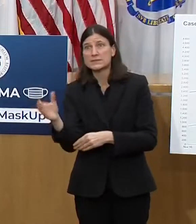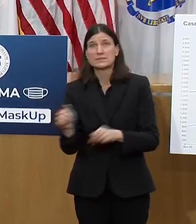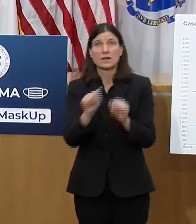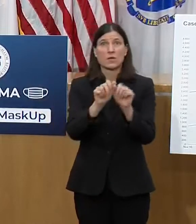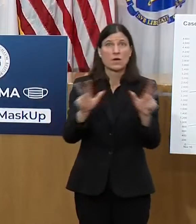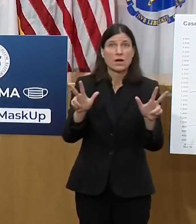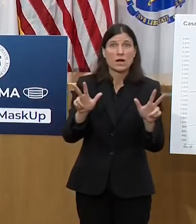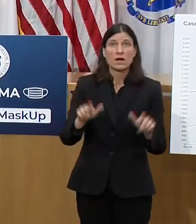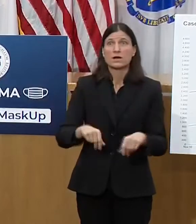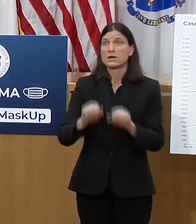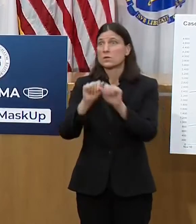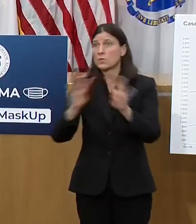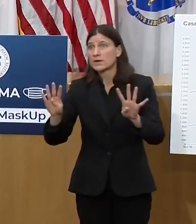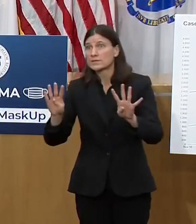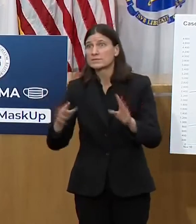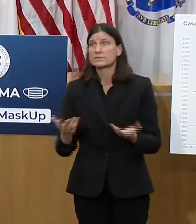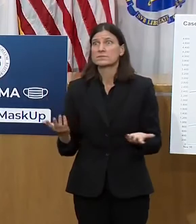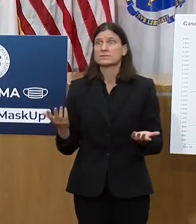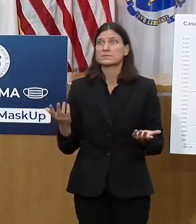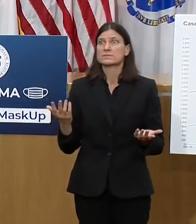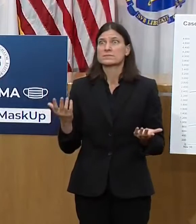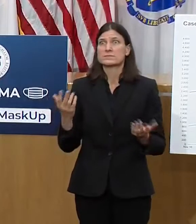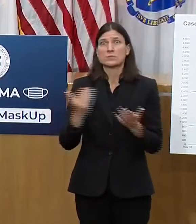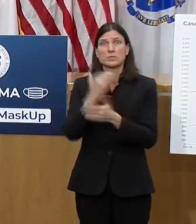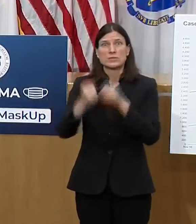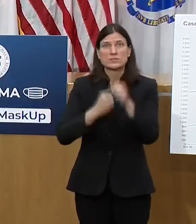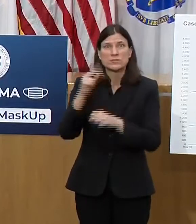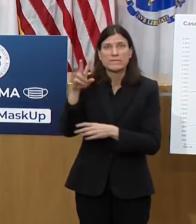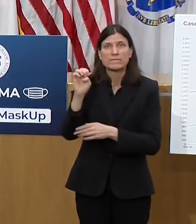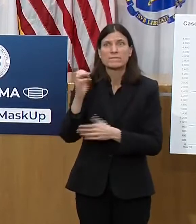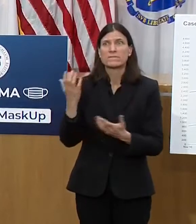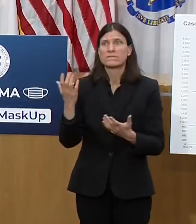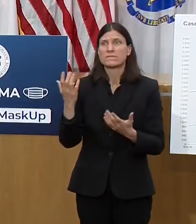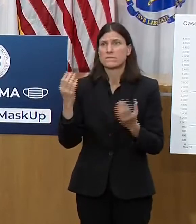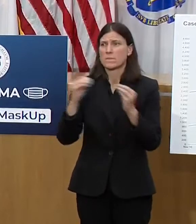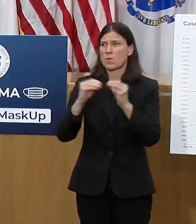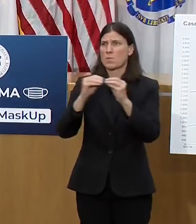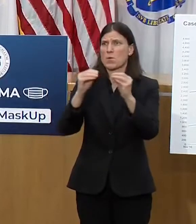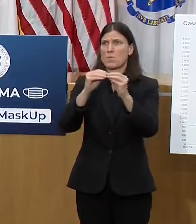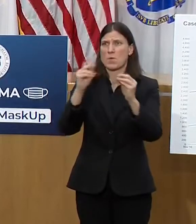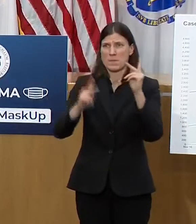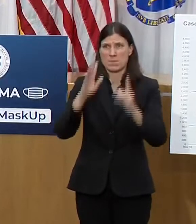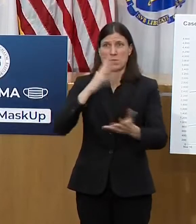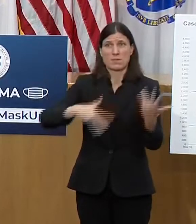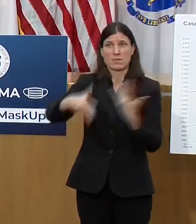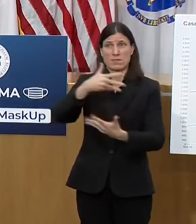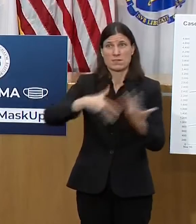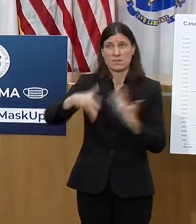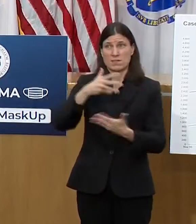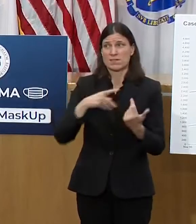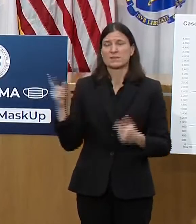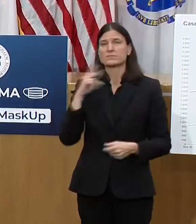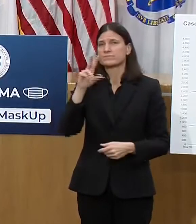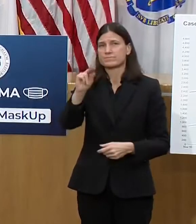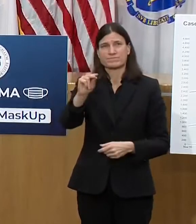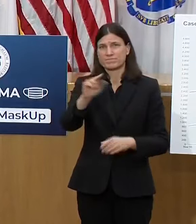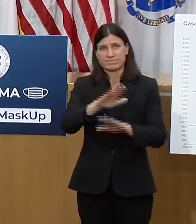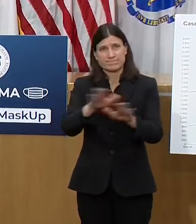I'm pretty sure I'm stating the obvious here, but the holidays won't be the same as they've been before.